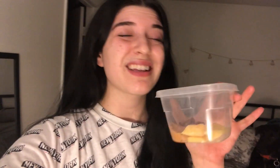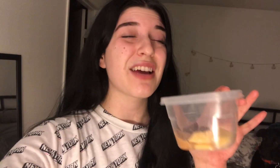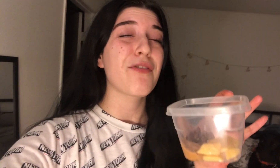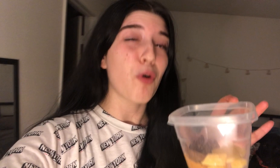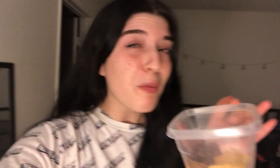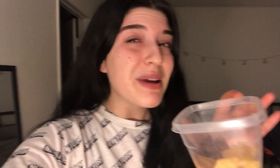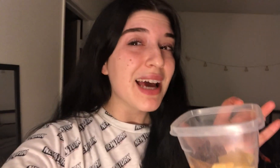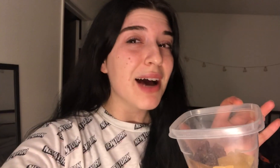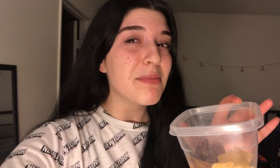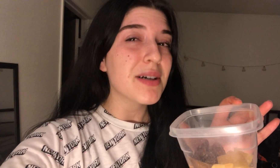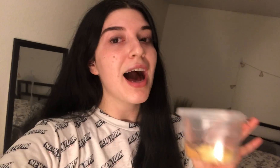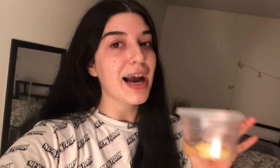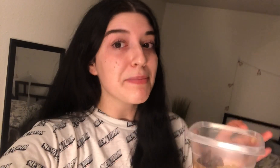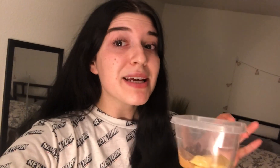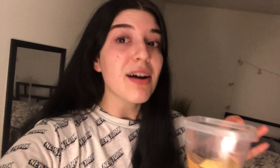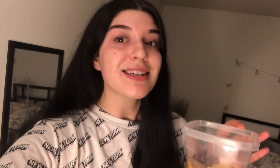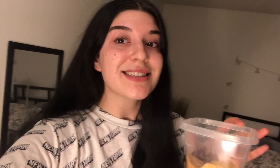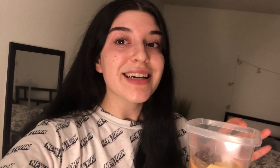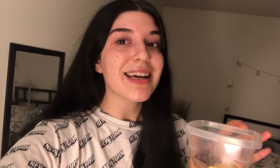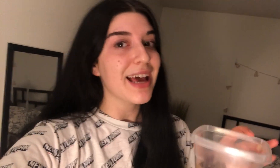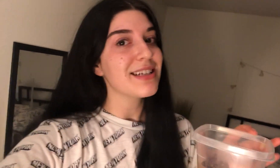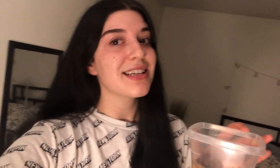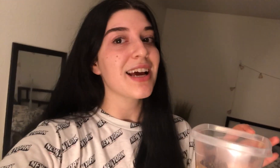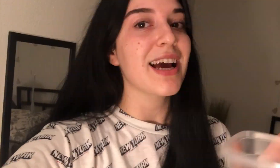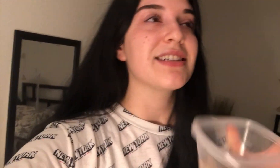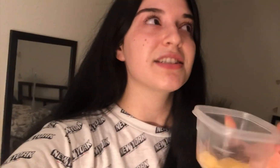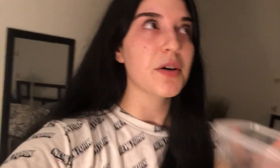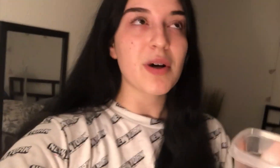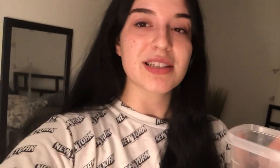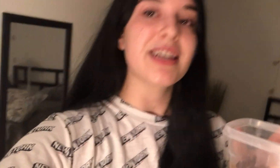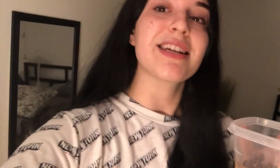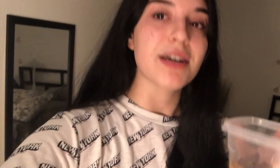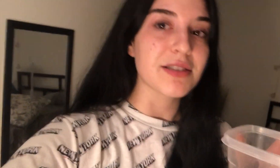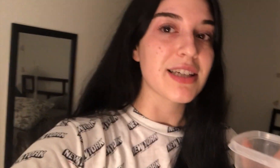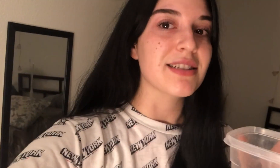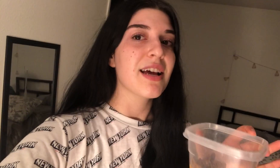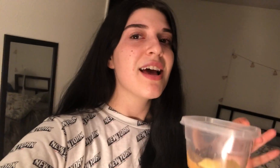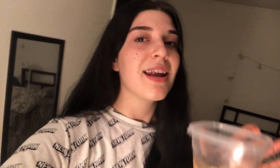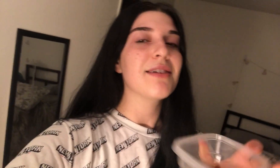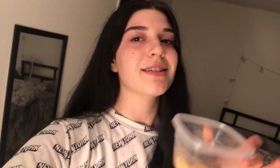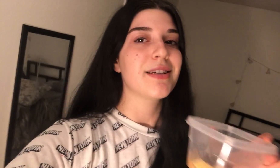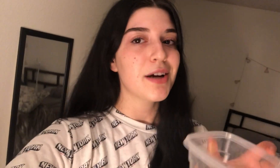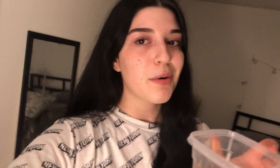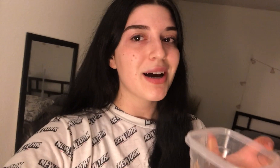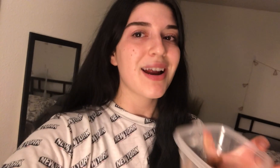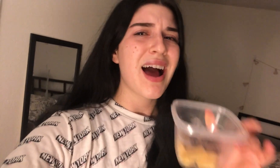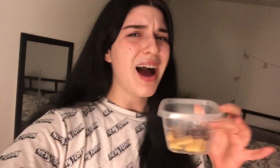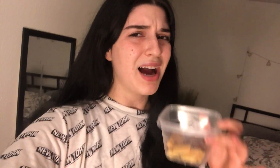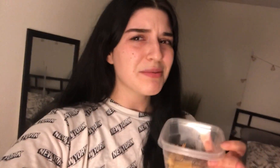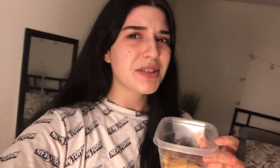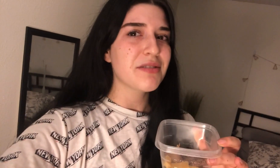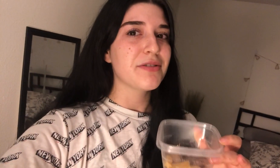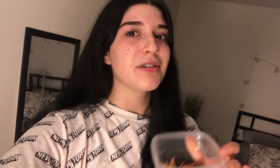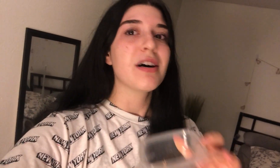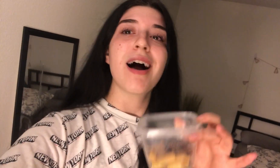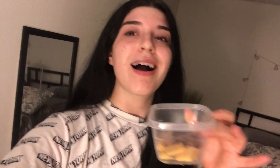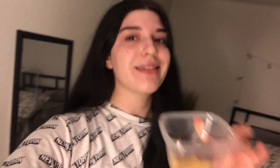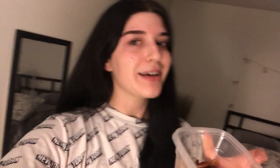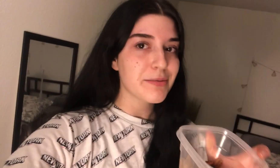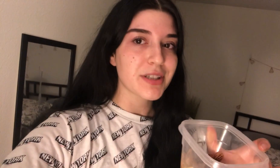was at like 4 p.m. I peed on a stick again tonight. I still wasn't in ketosis and I was like, you know what? I'm still full. I think I'm